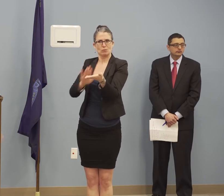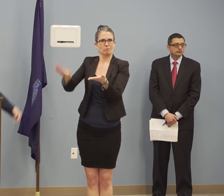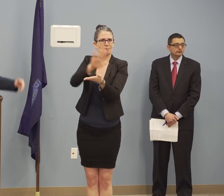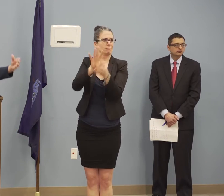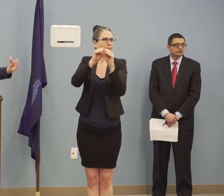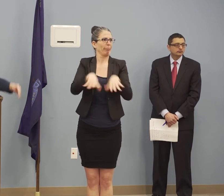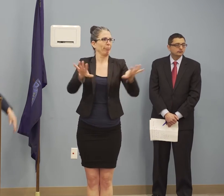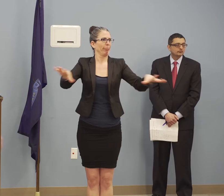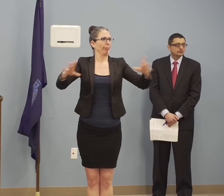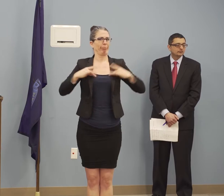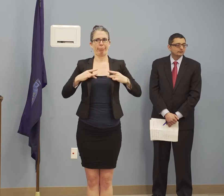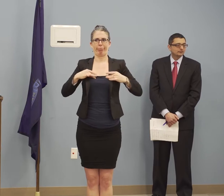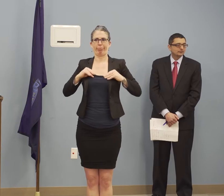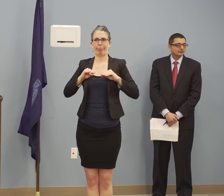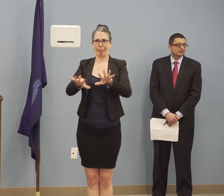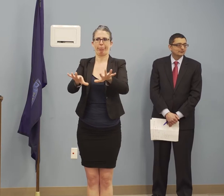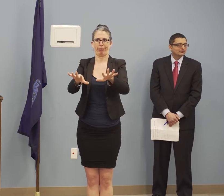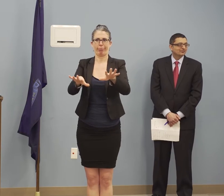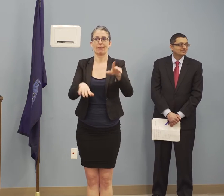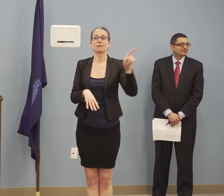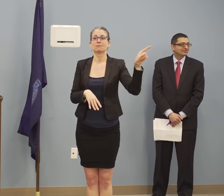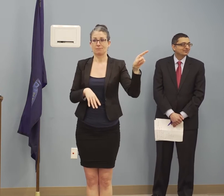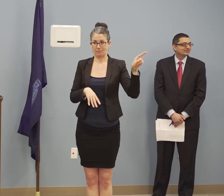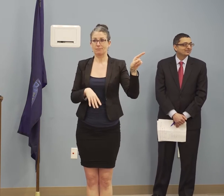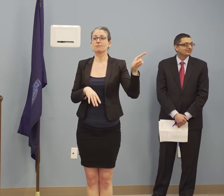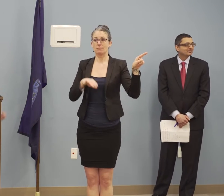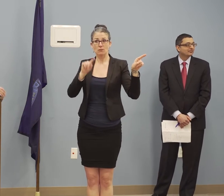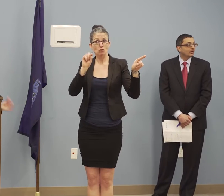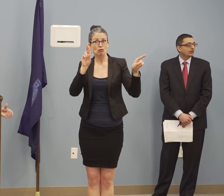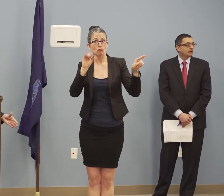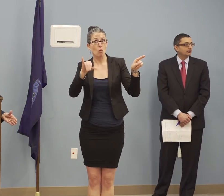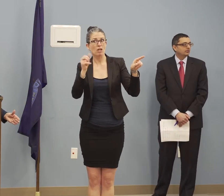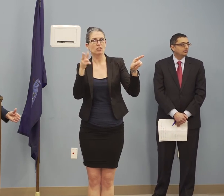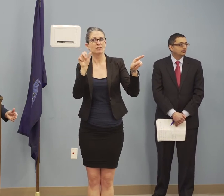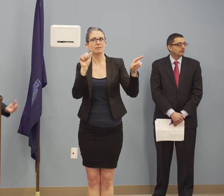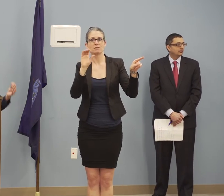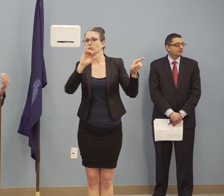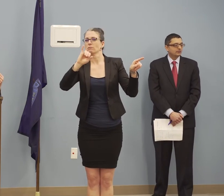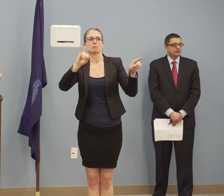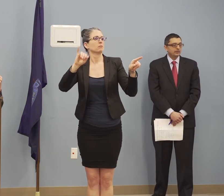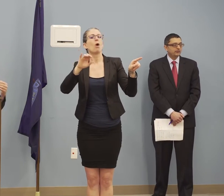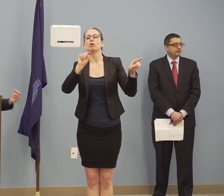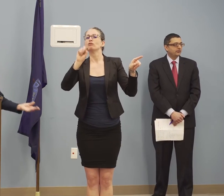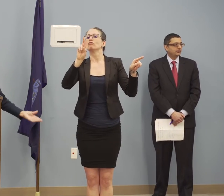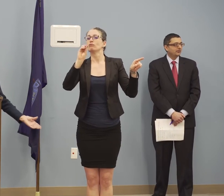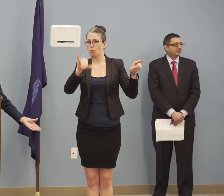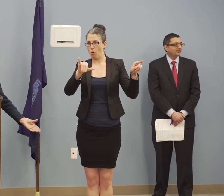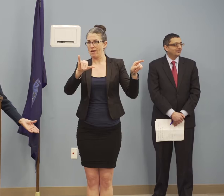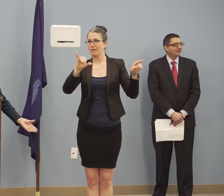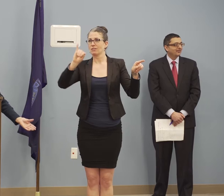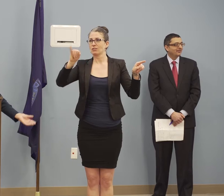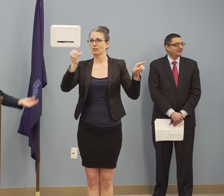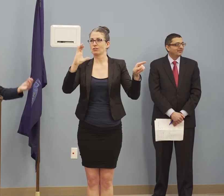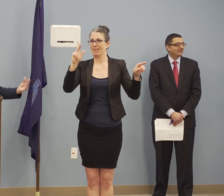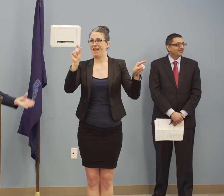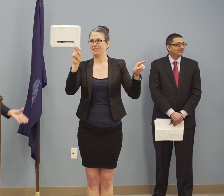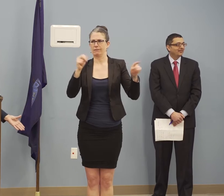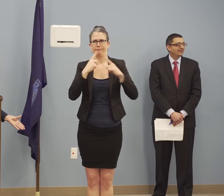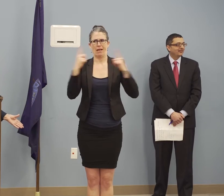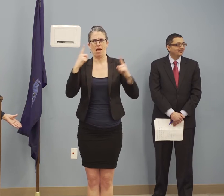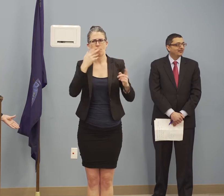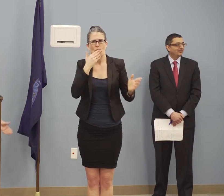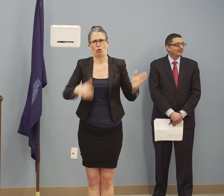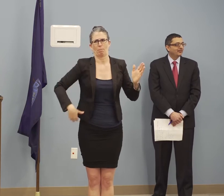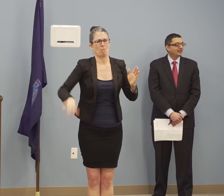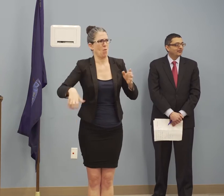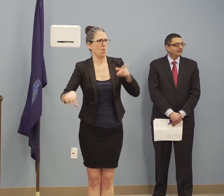bowler. He's not going be able to go bowling this week, you know. He's looking very distraught. I'm like, I like to go to the movies. I'm not